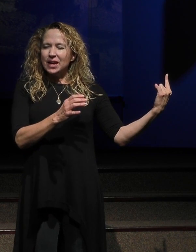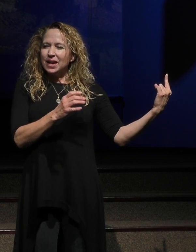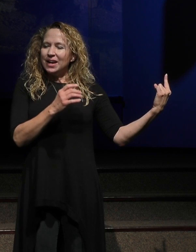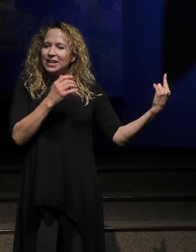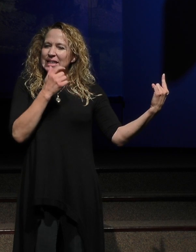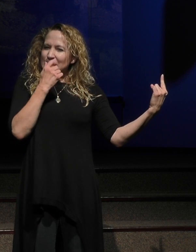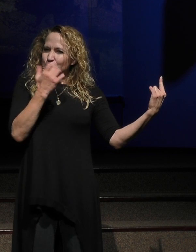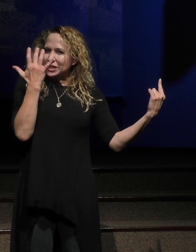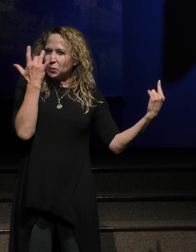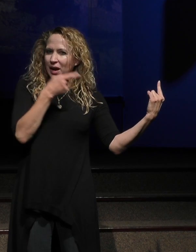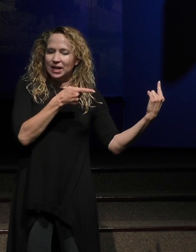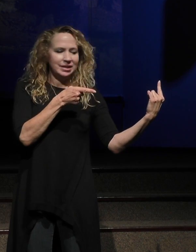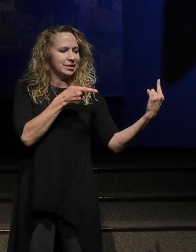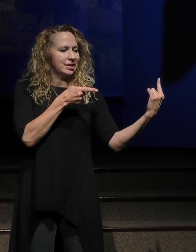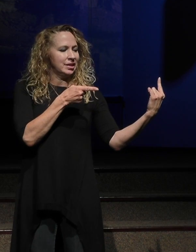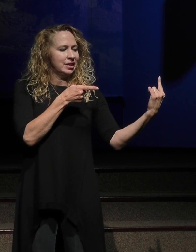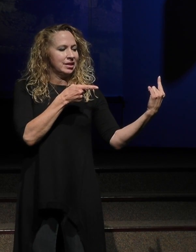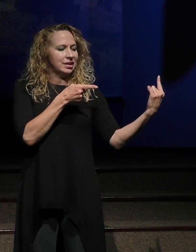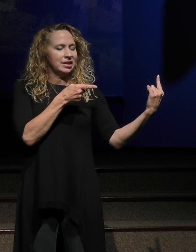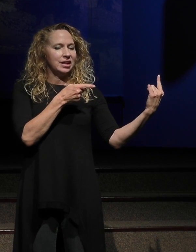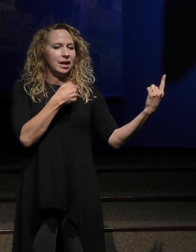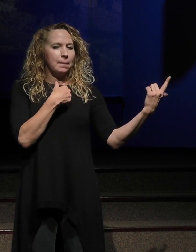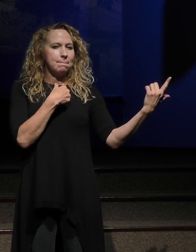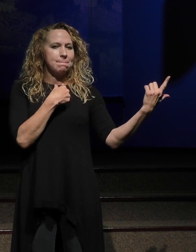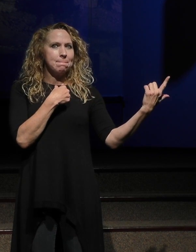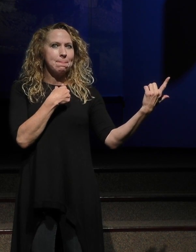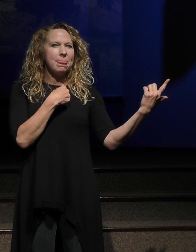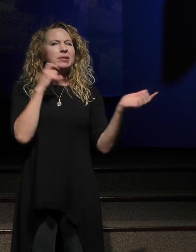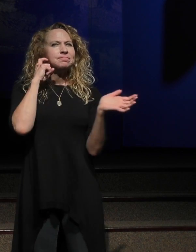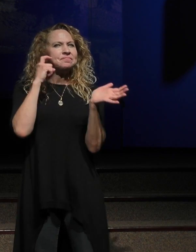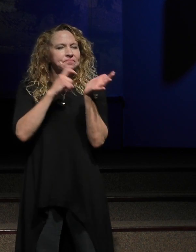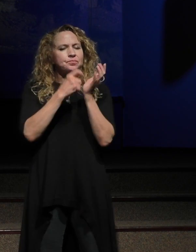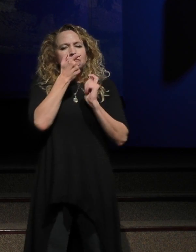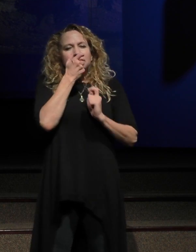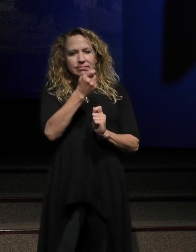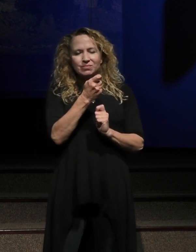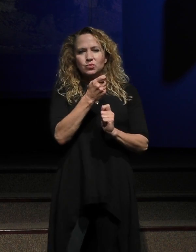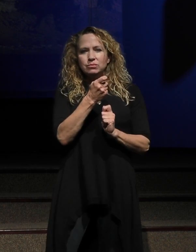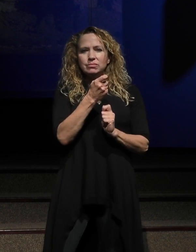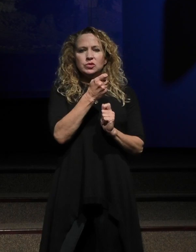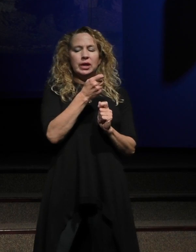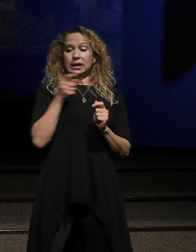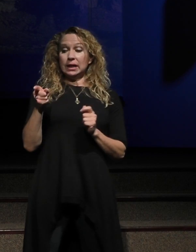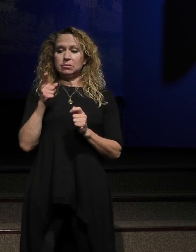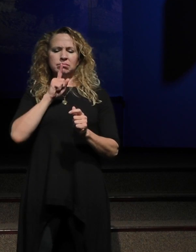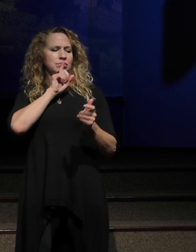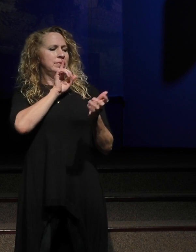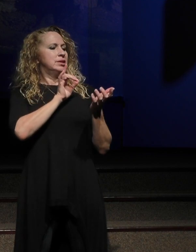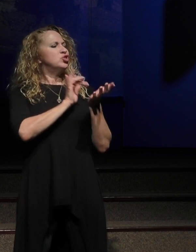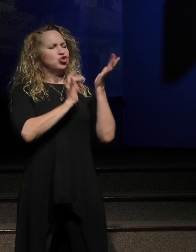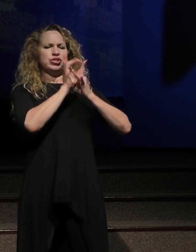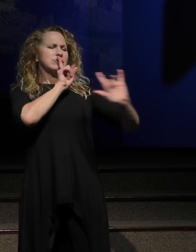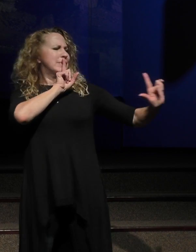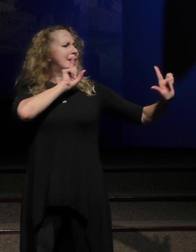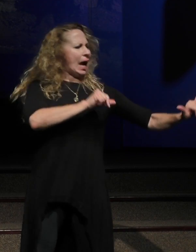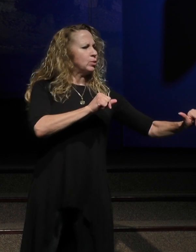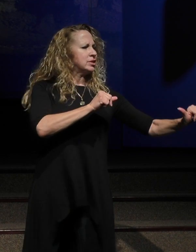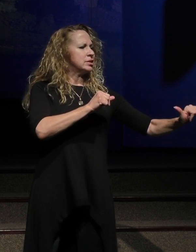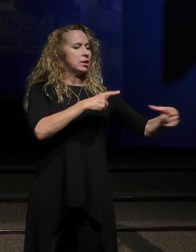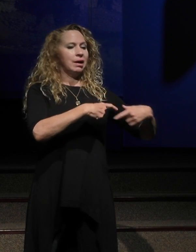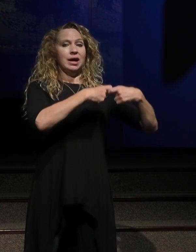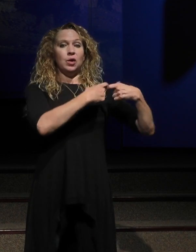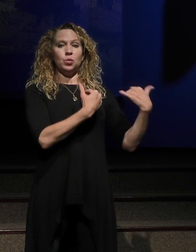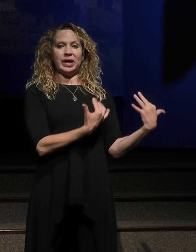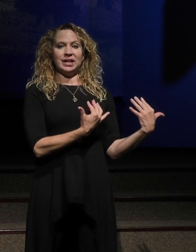about this last part is I, I find it interesting that there was this delay, I think, in my mind, in my imagination,